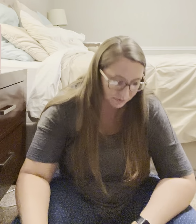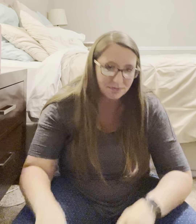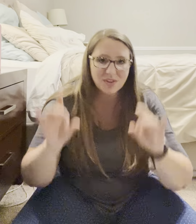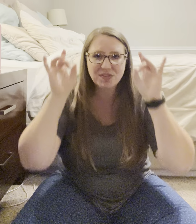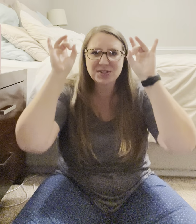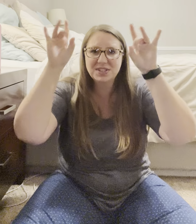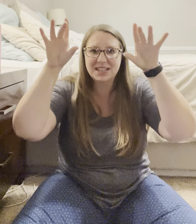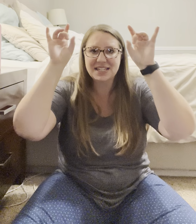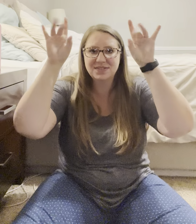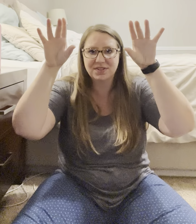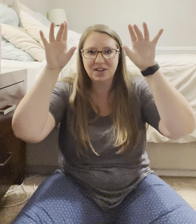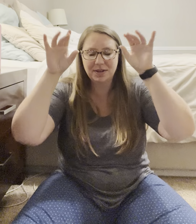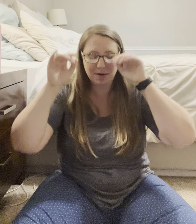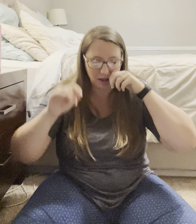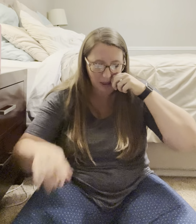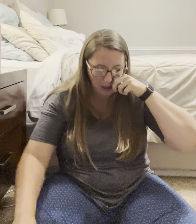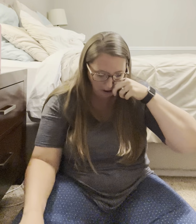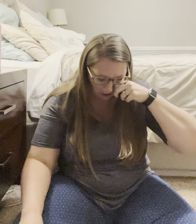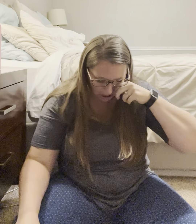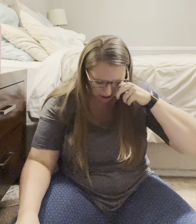I've also seen this for volleyball. Um,